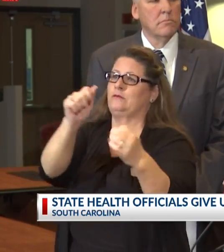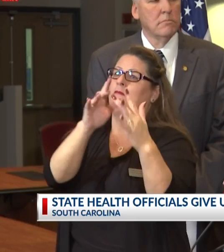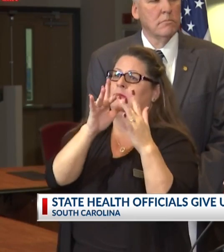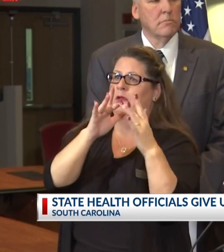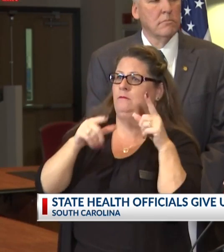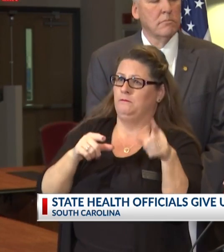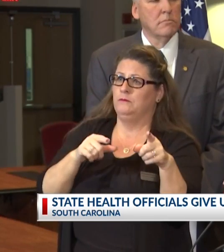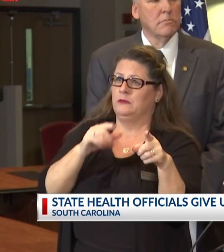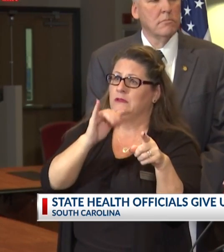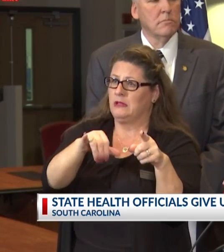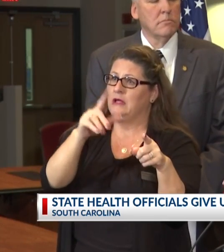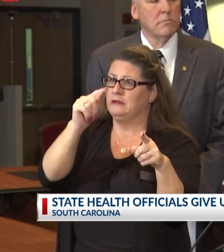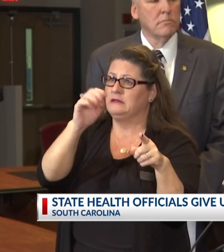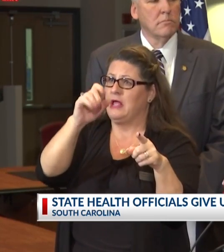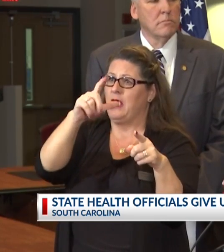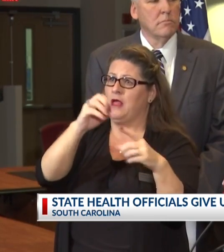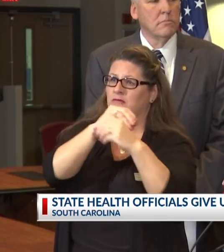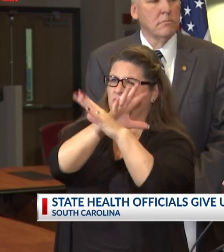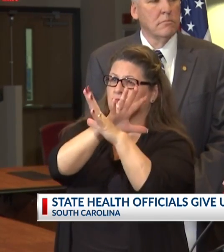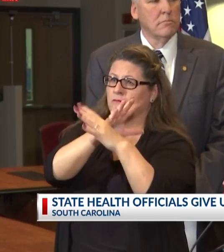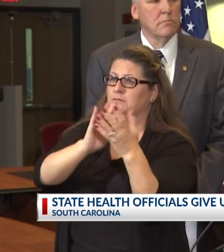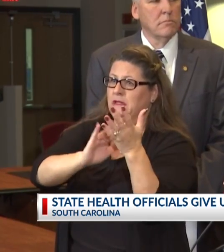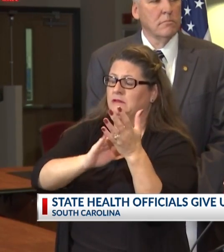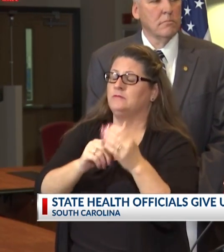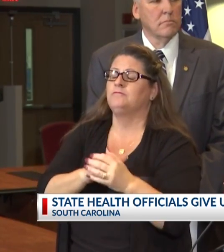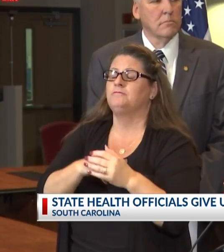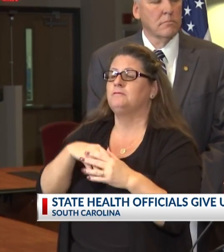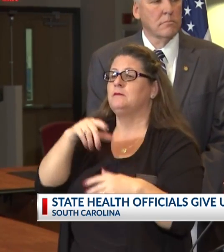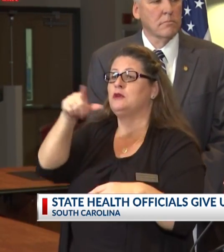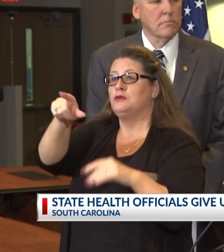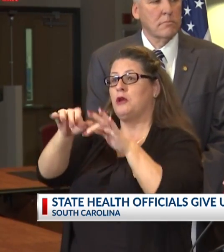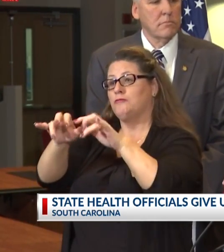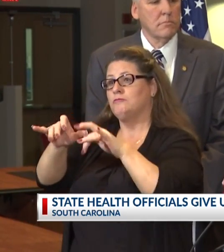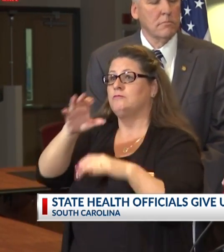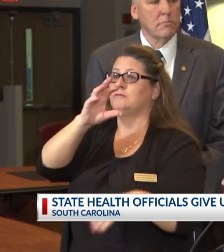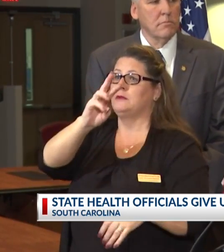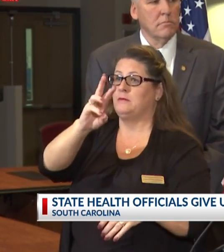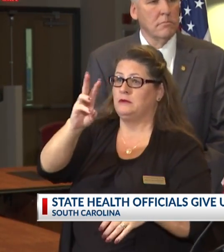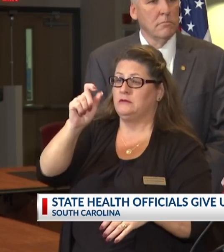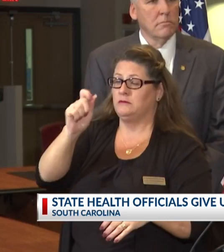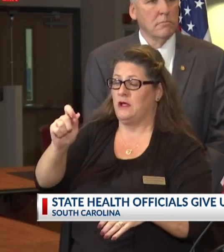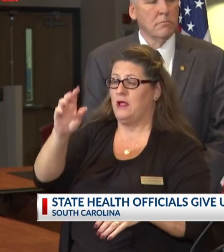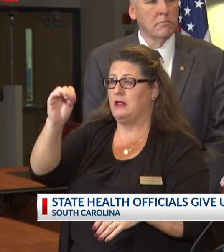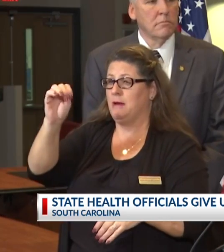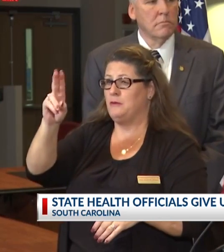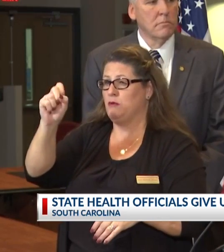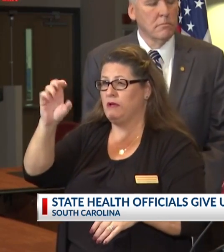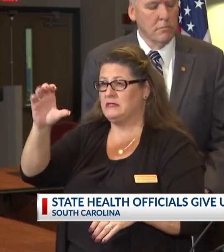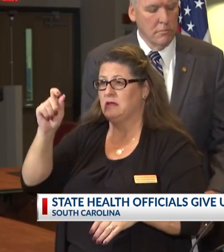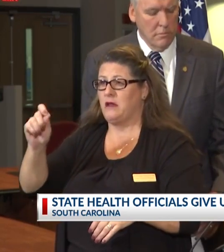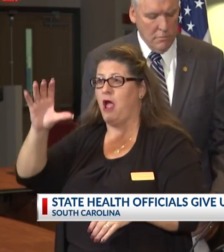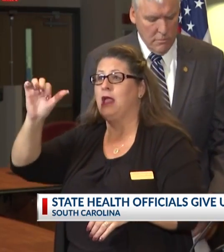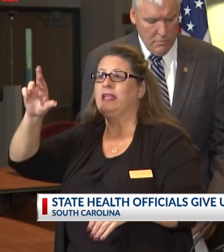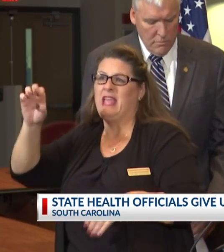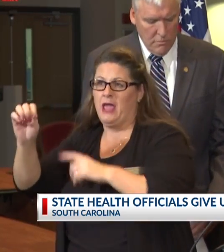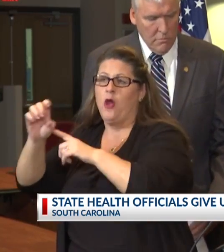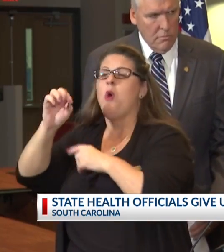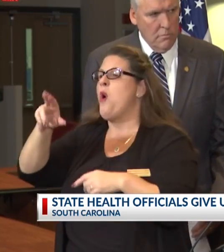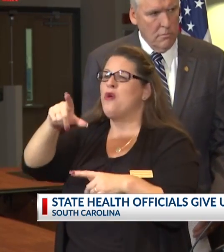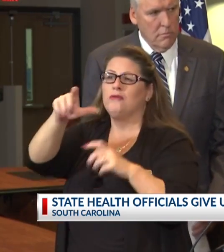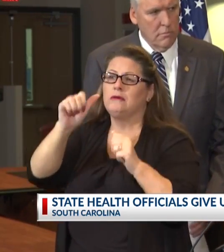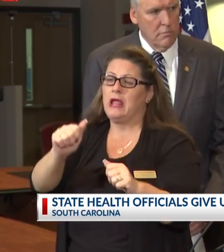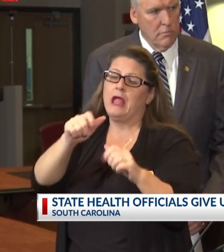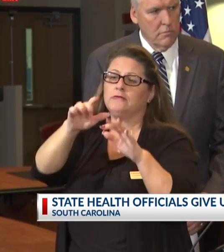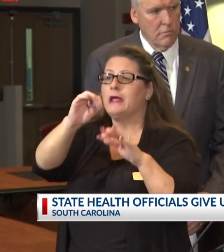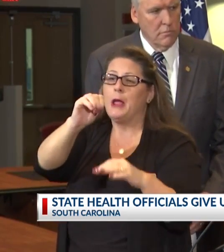questions and are anywhere in South Carolina, you can log on to www.musc.care or just musc